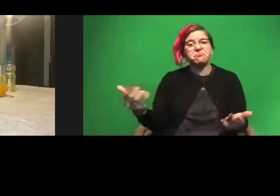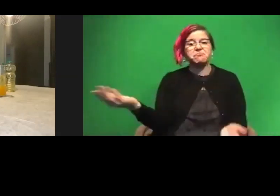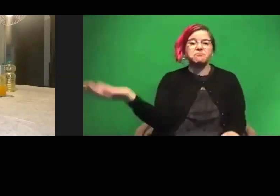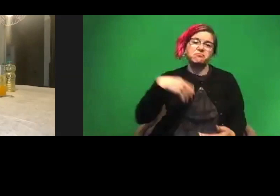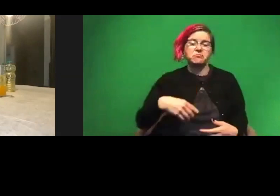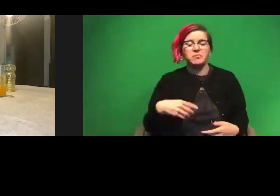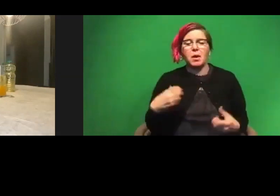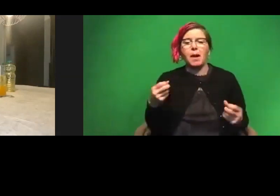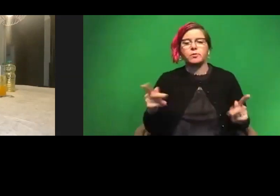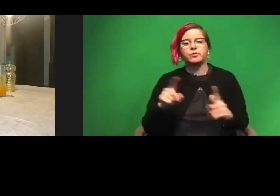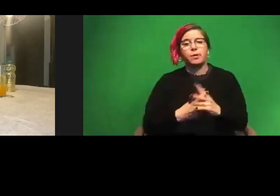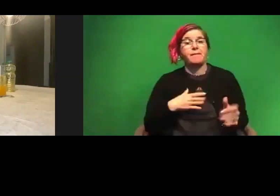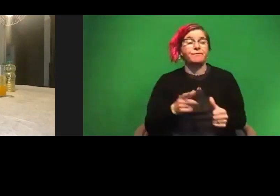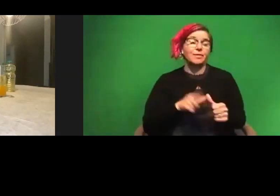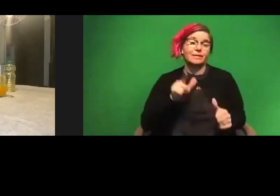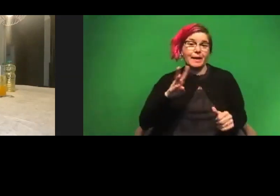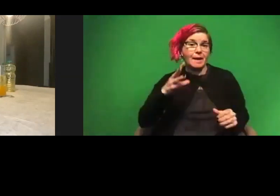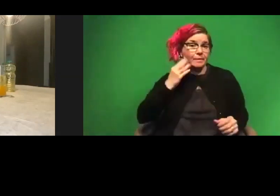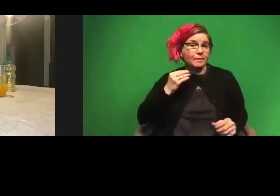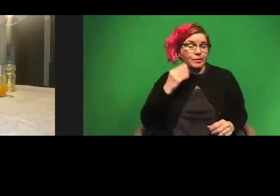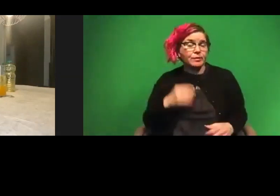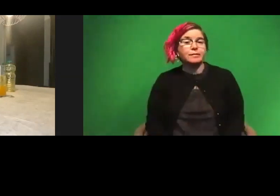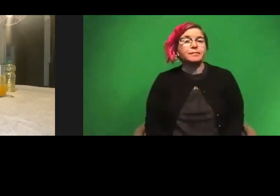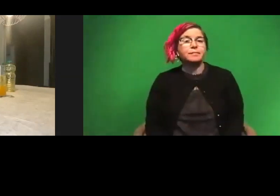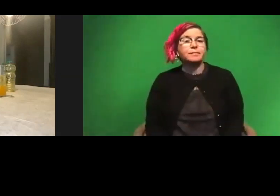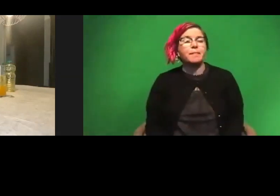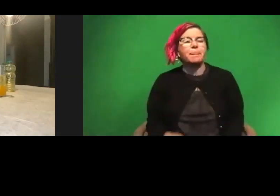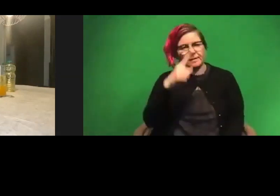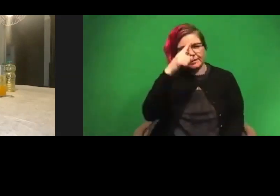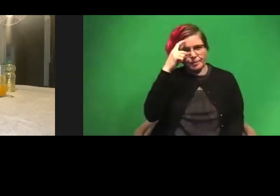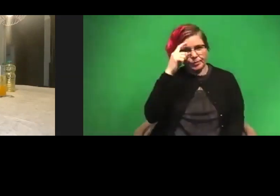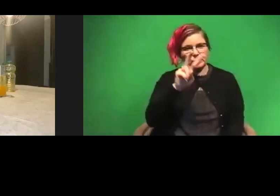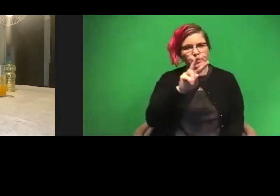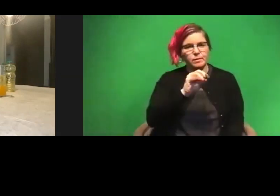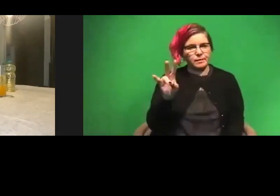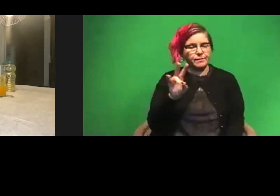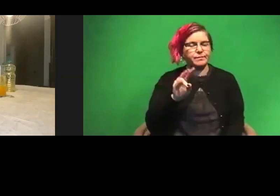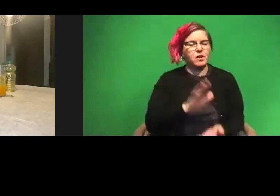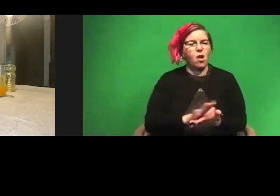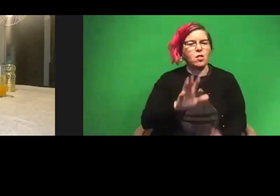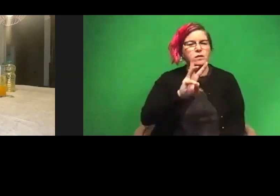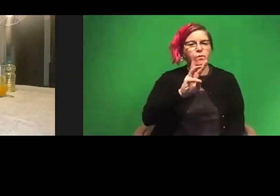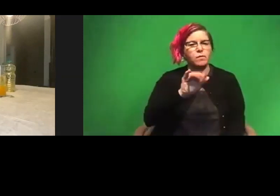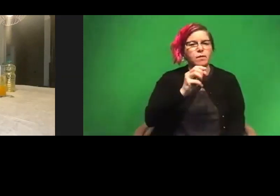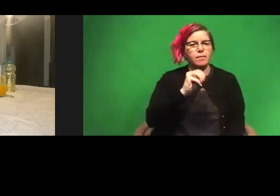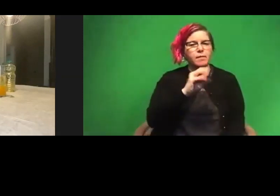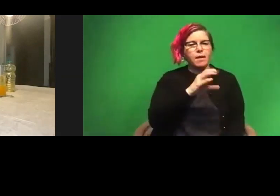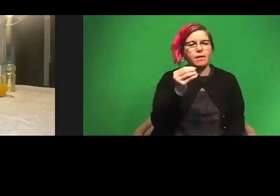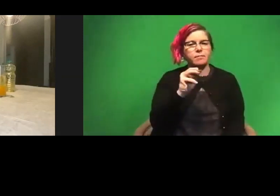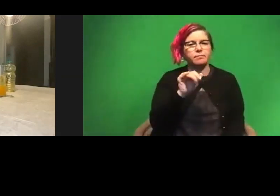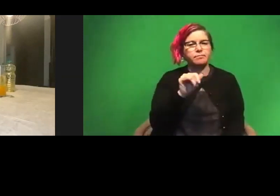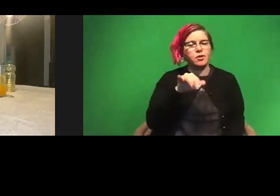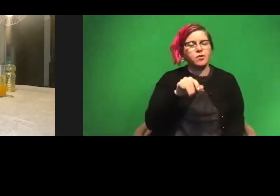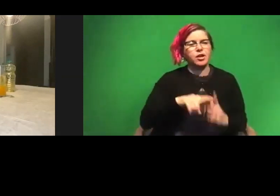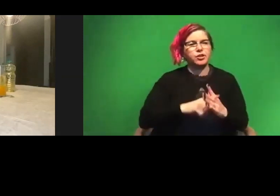first laboratory experience that in the summer of 2007 in College of William and Mary. And I, I began being a scientist the,